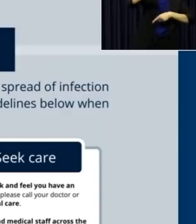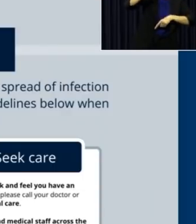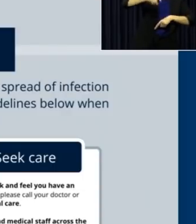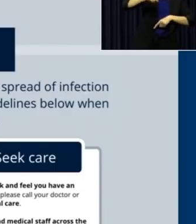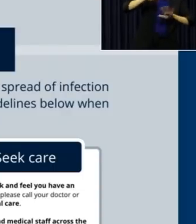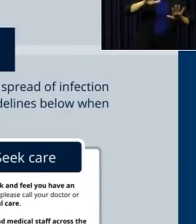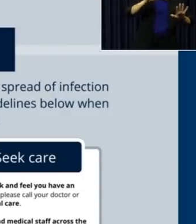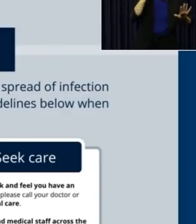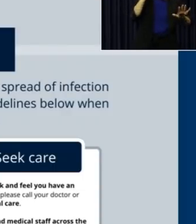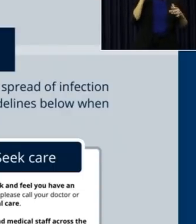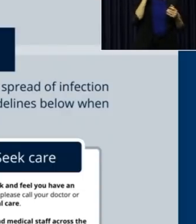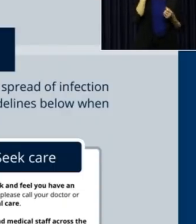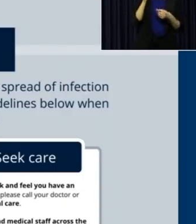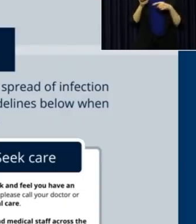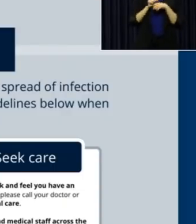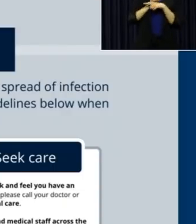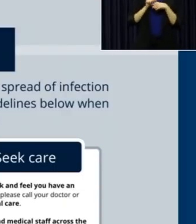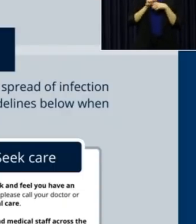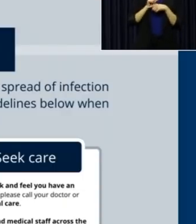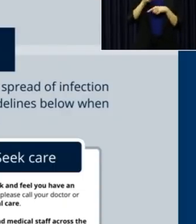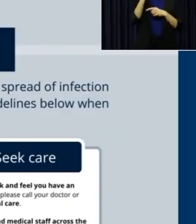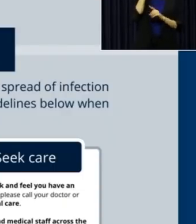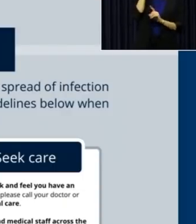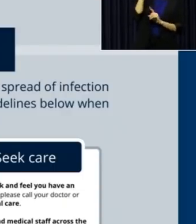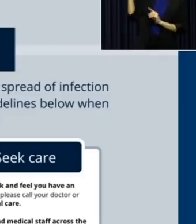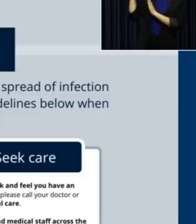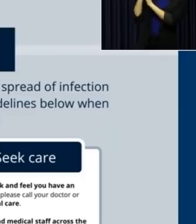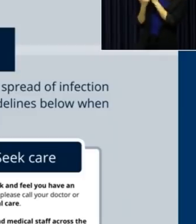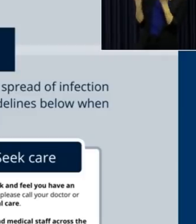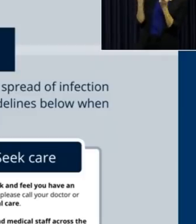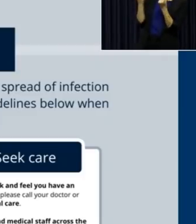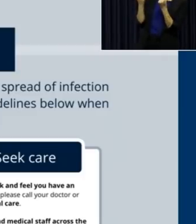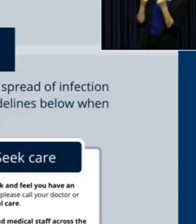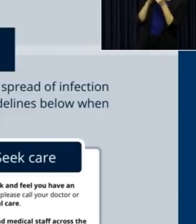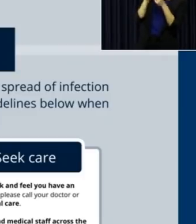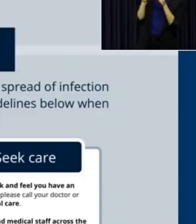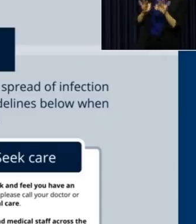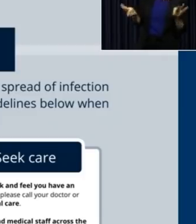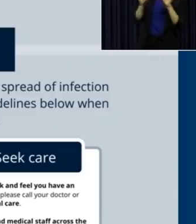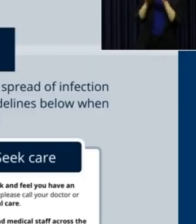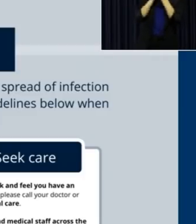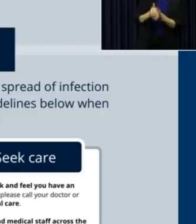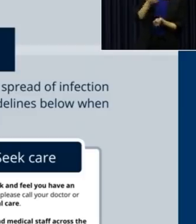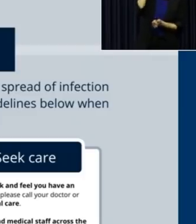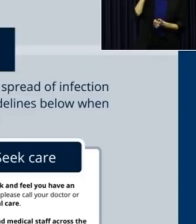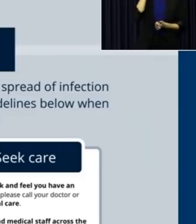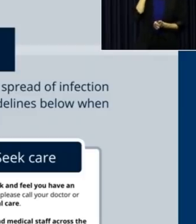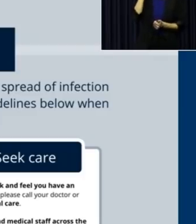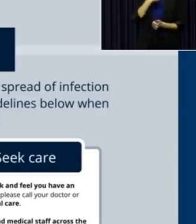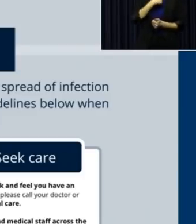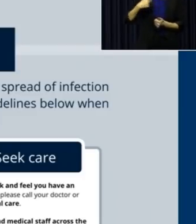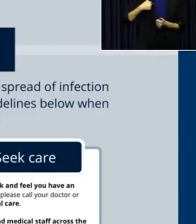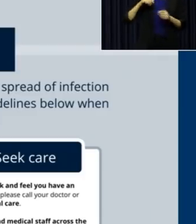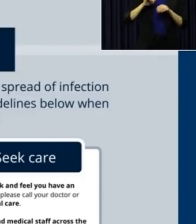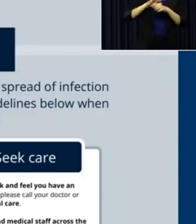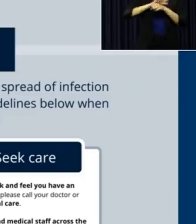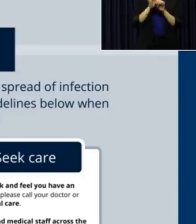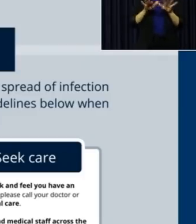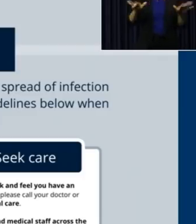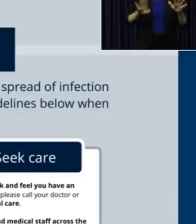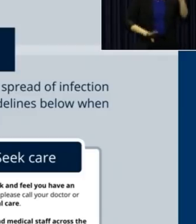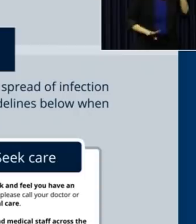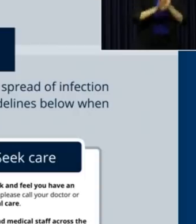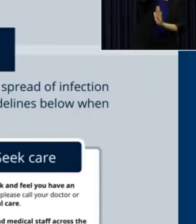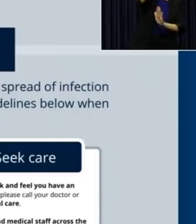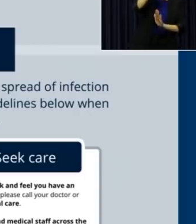now to make sure that if we have a spike of cases, that we have the right practices out there, that we are all in